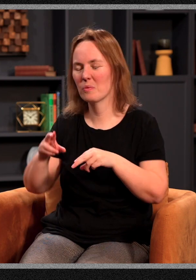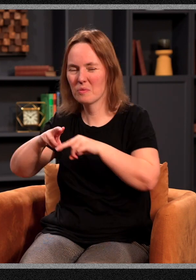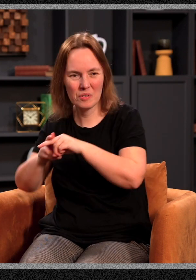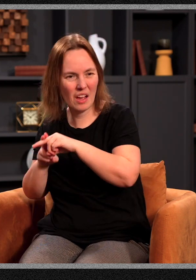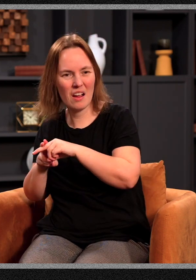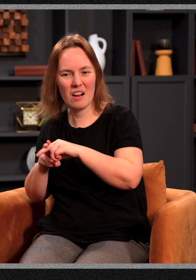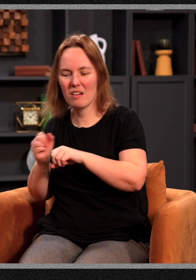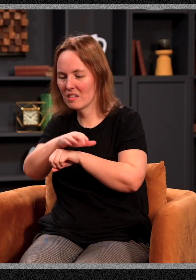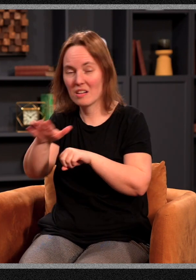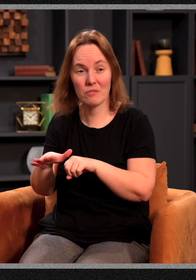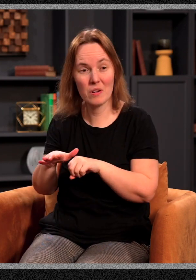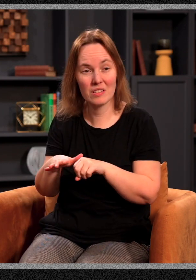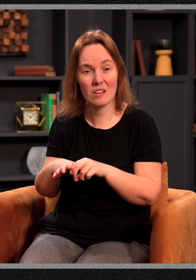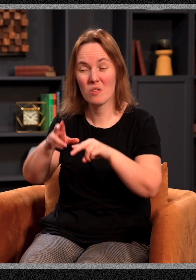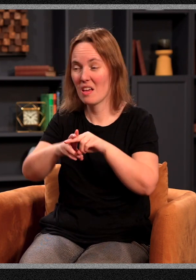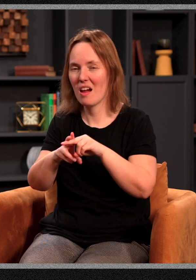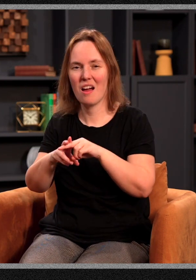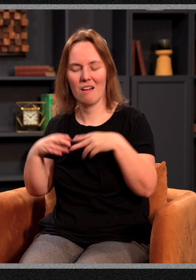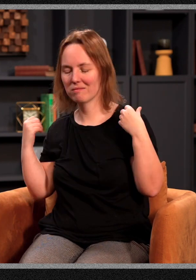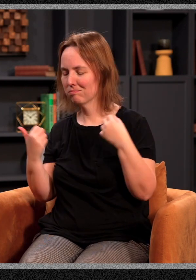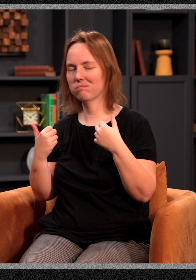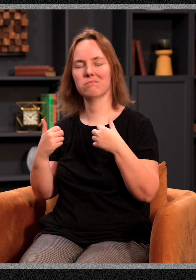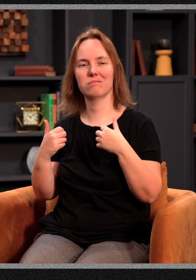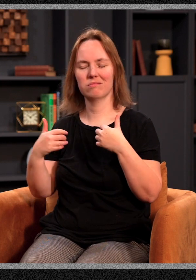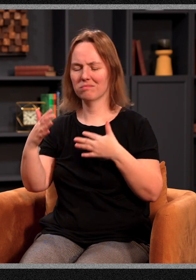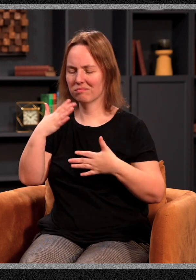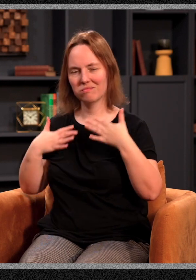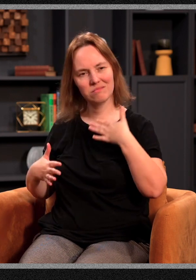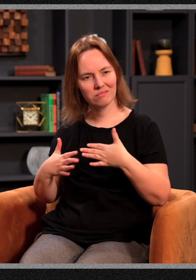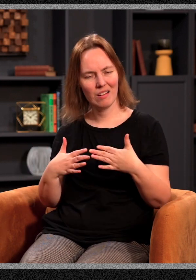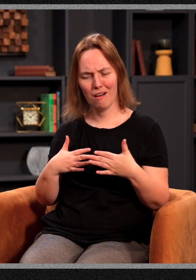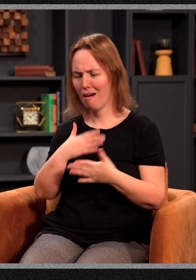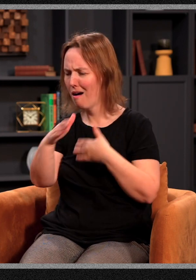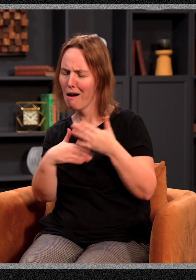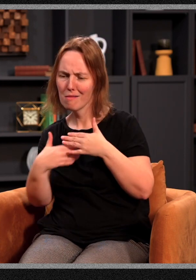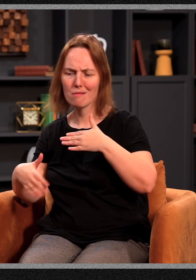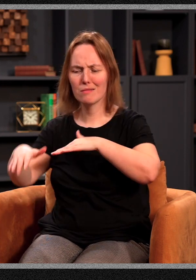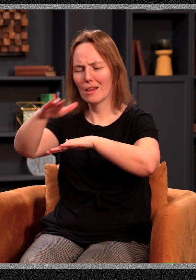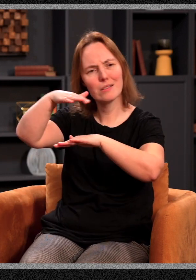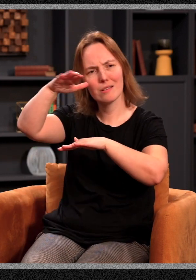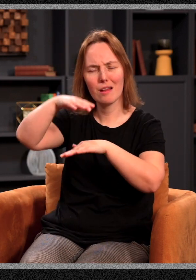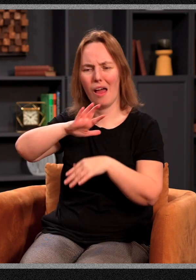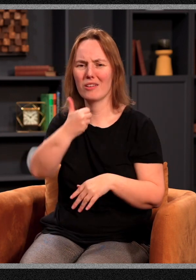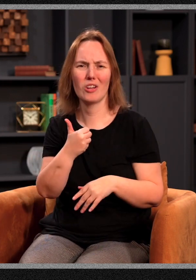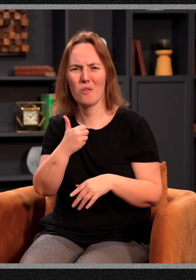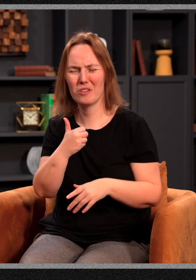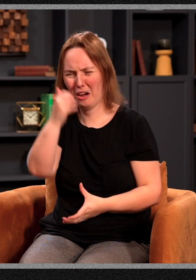rely on influence. We so rely on style. We so rely on so many of these surface things. But she said, don't you